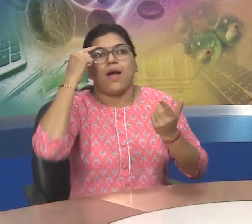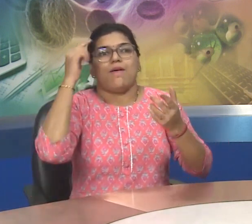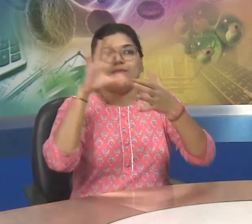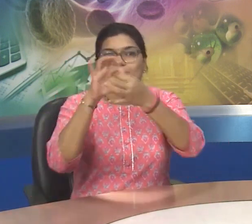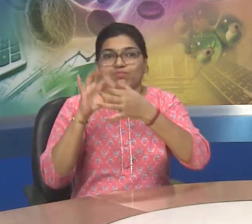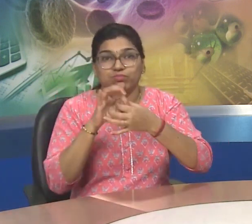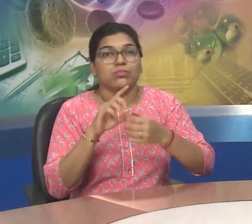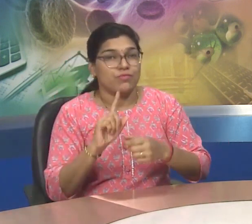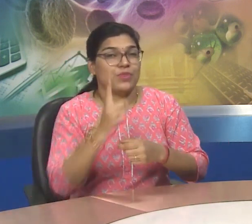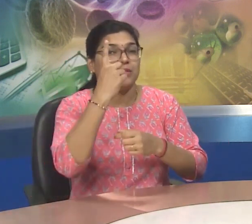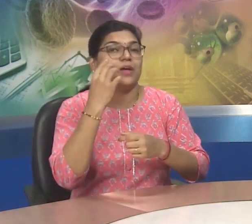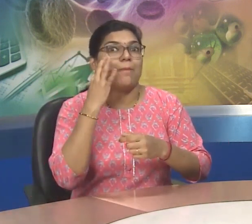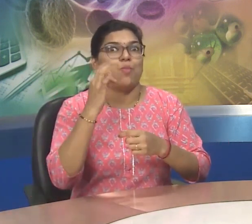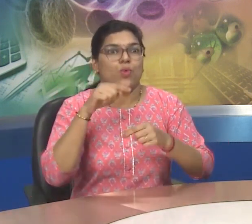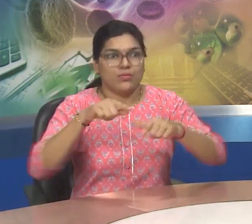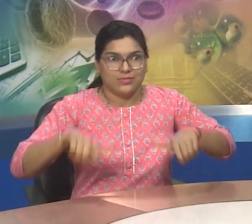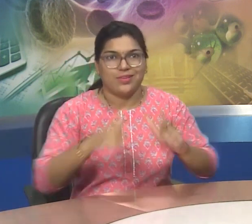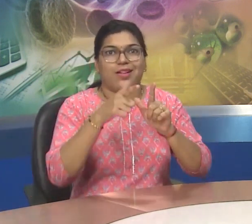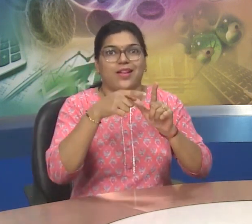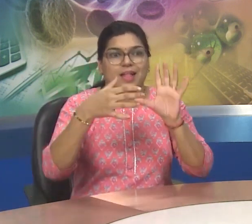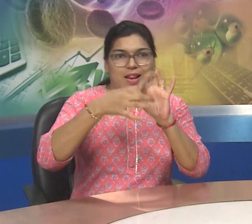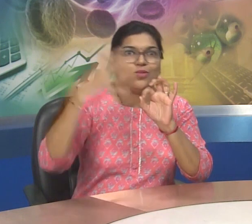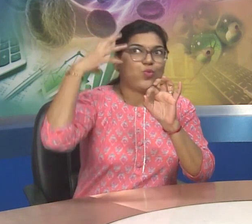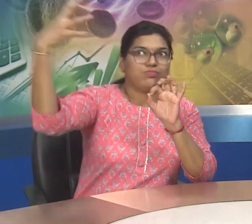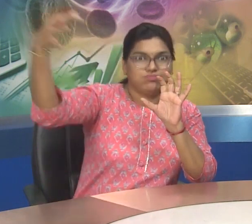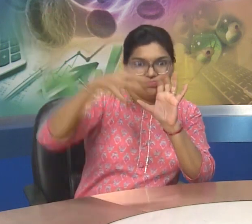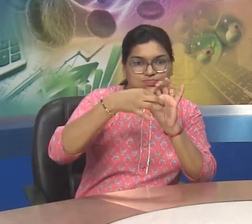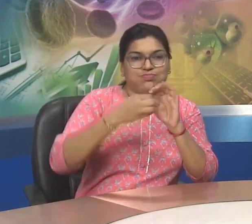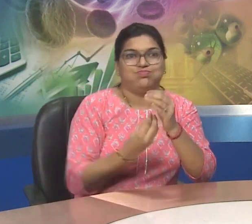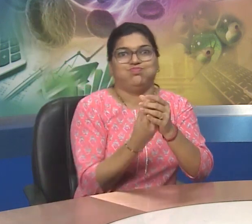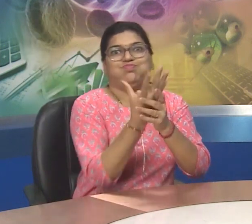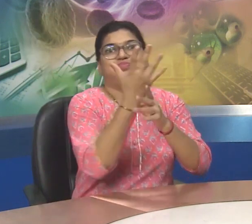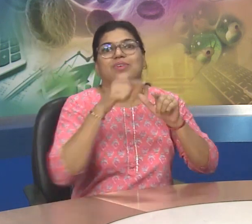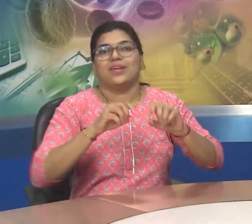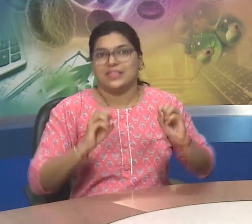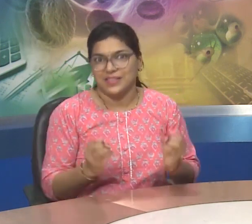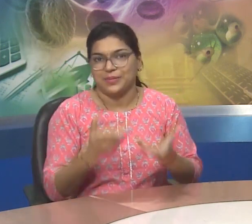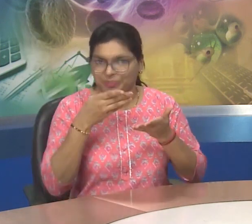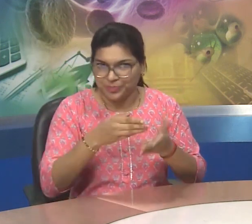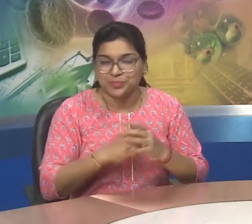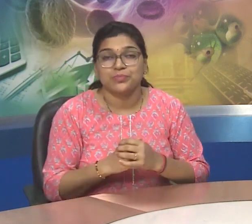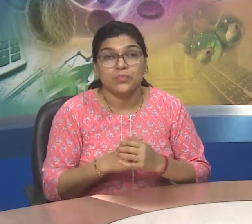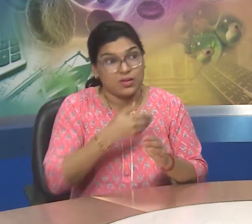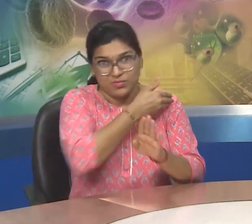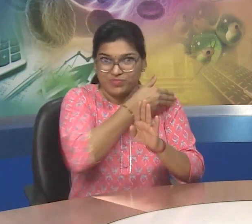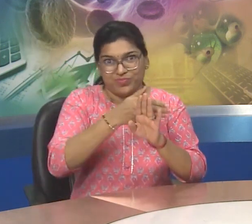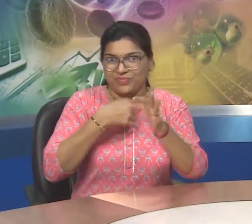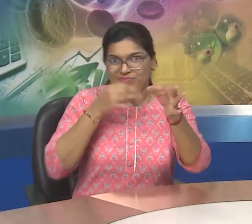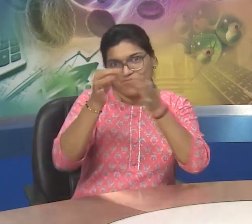grows and how the water works important role in it now